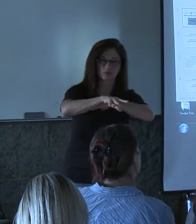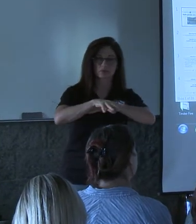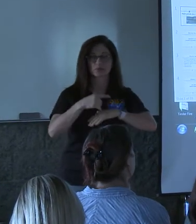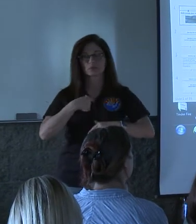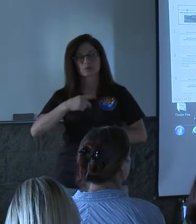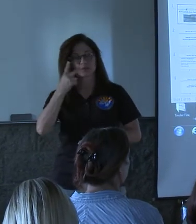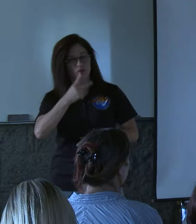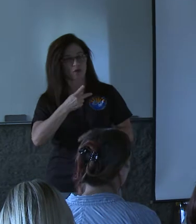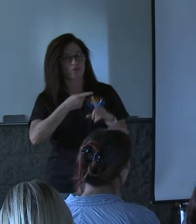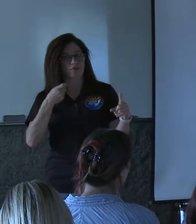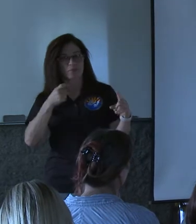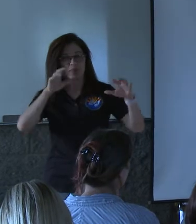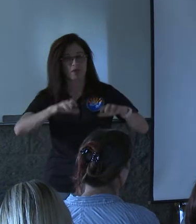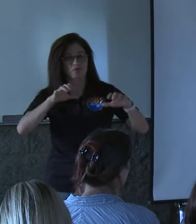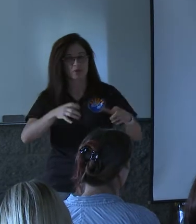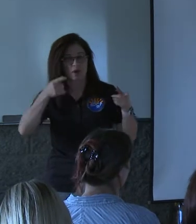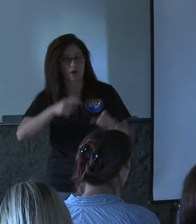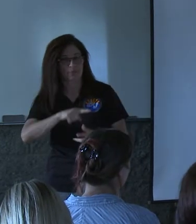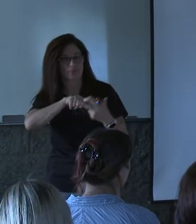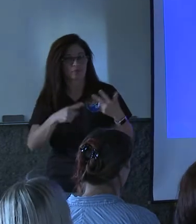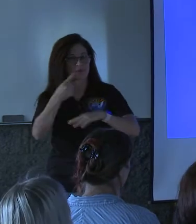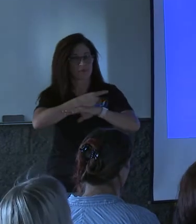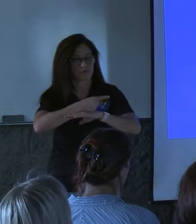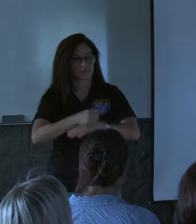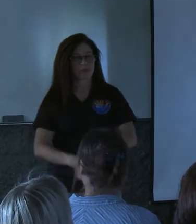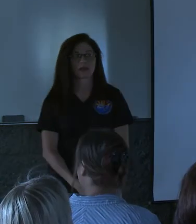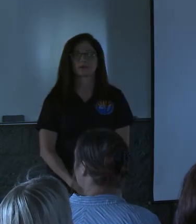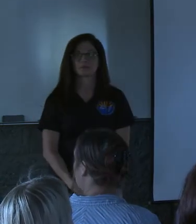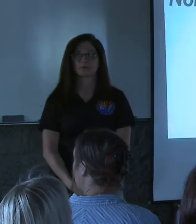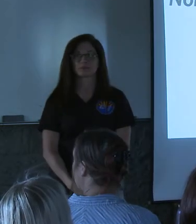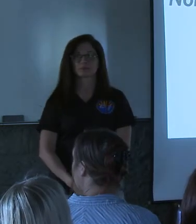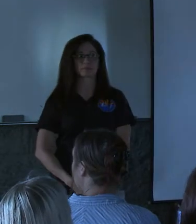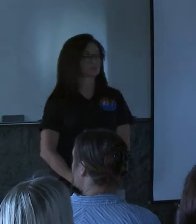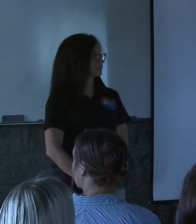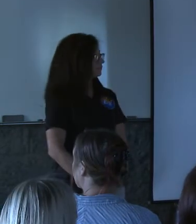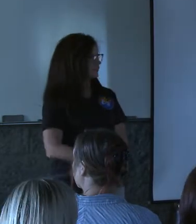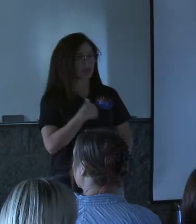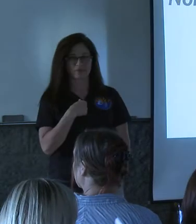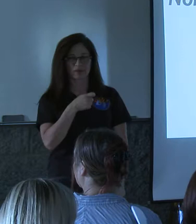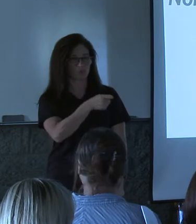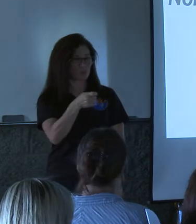we saw as a result of this rainfall event. We have a pointer? You do.